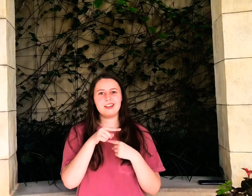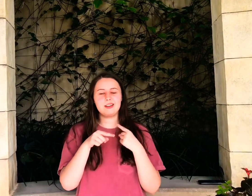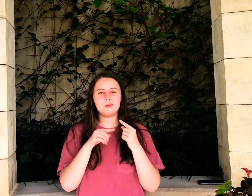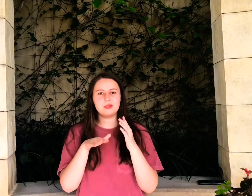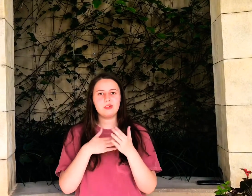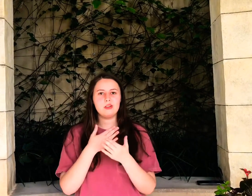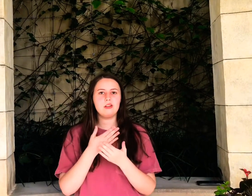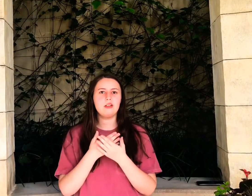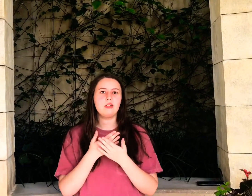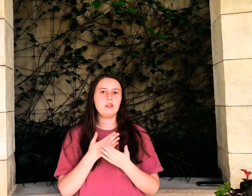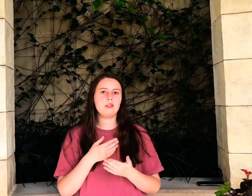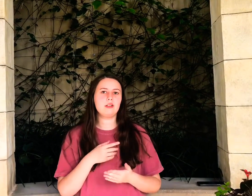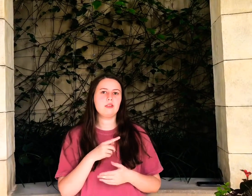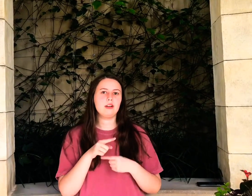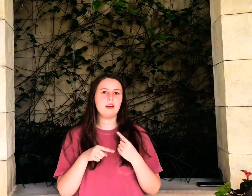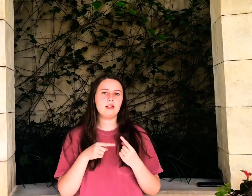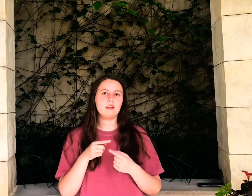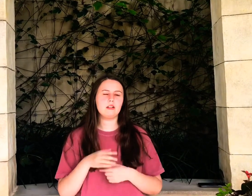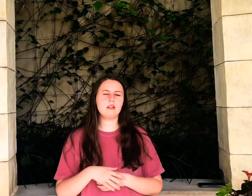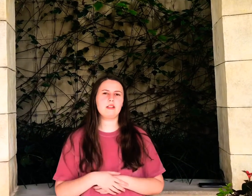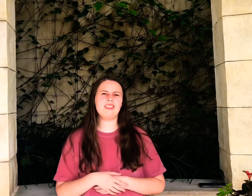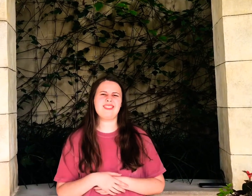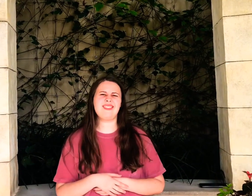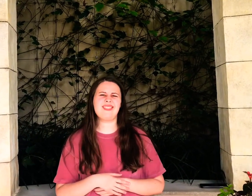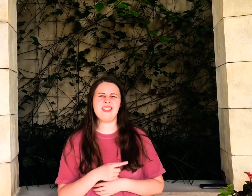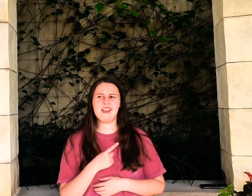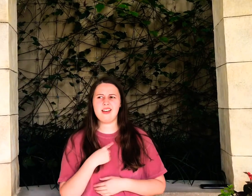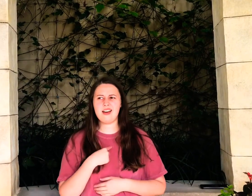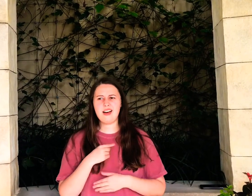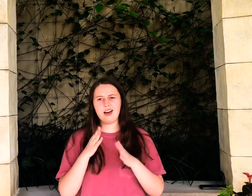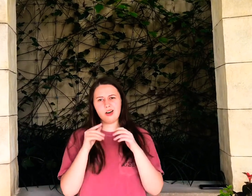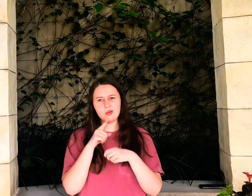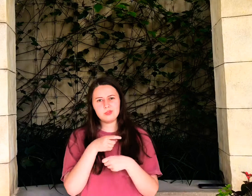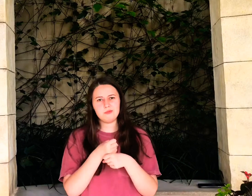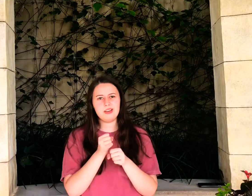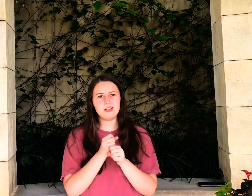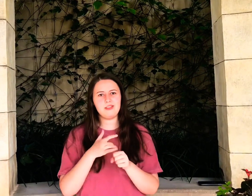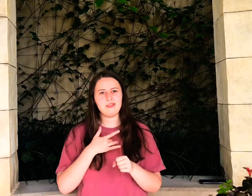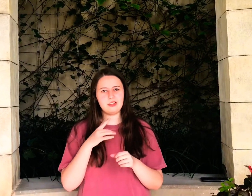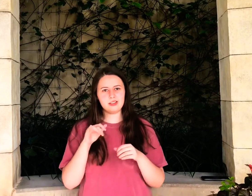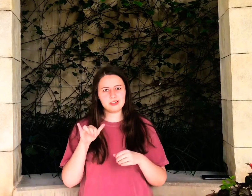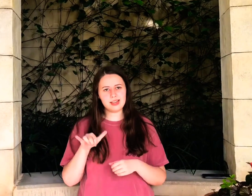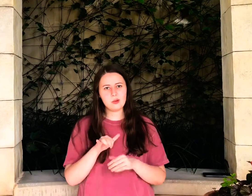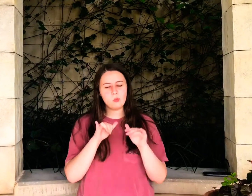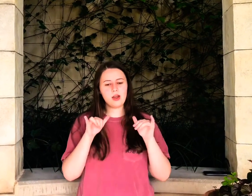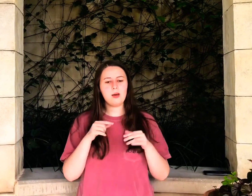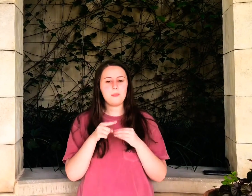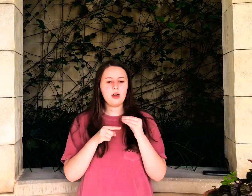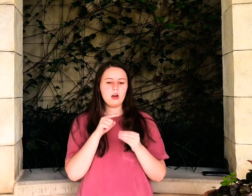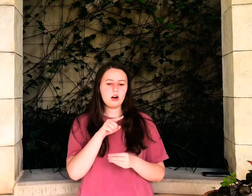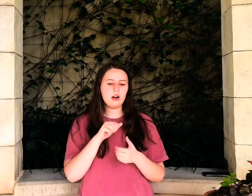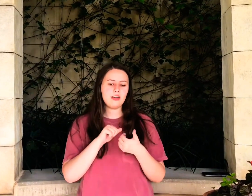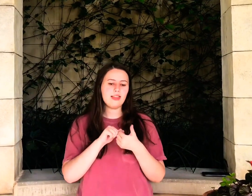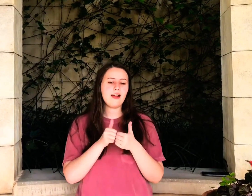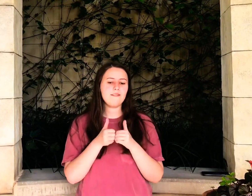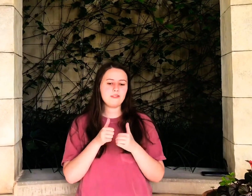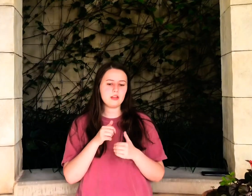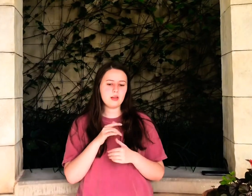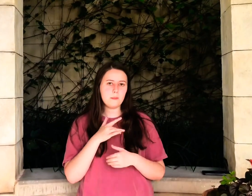Comes all the way around I hope she makes you feel the same way about her That I feel